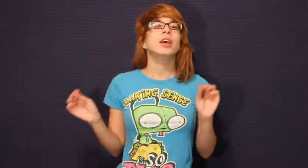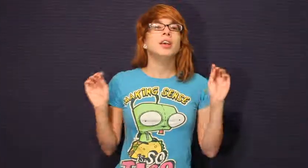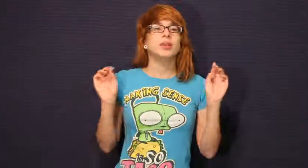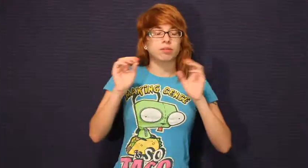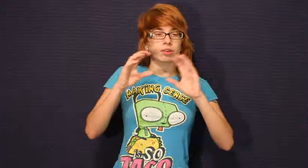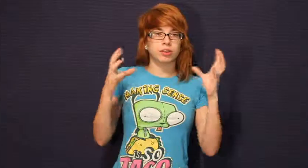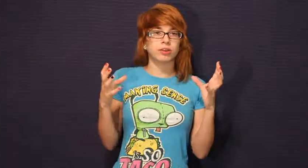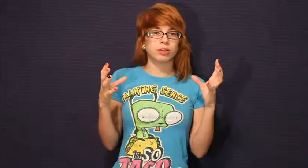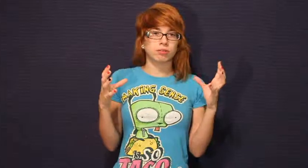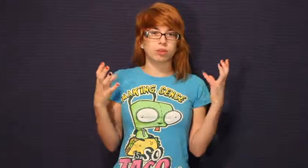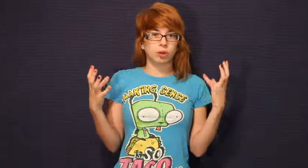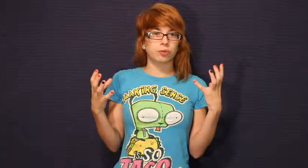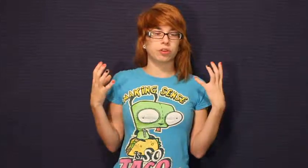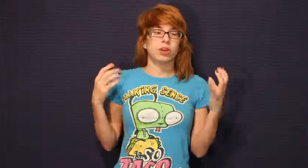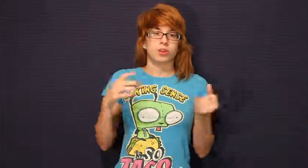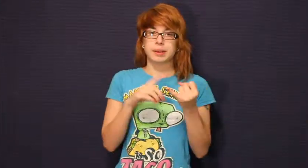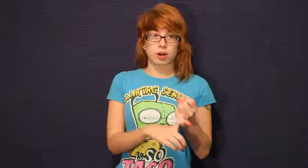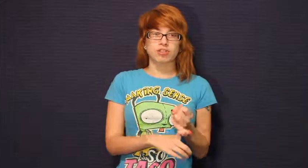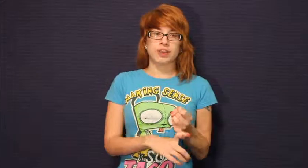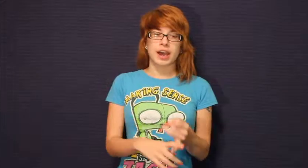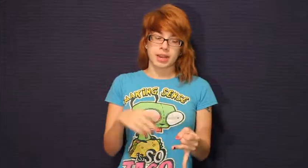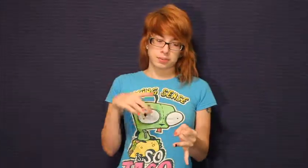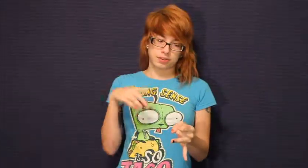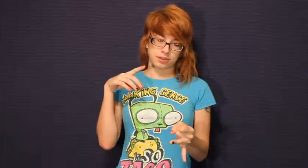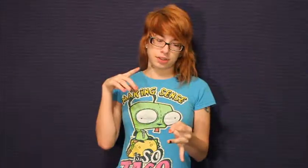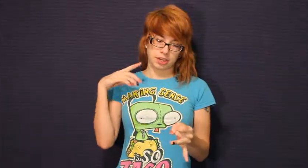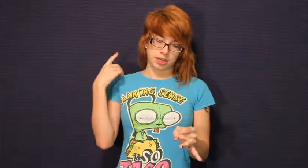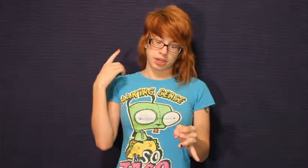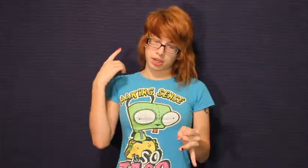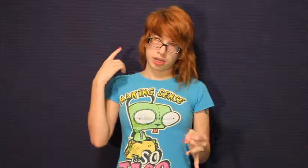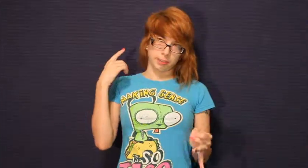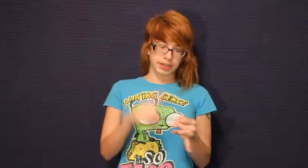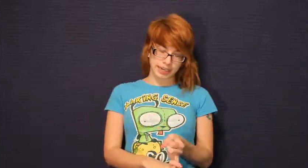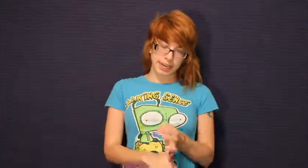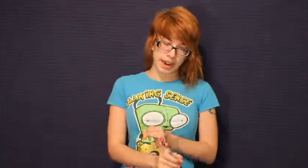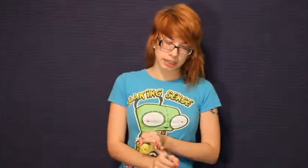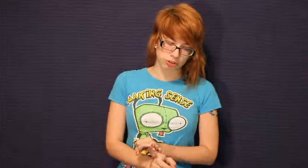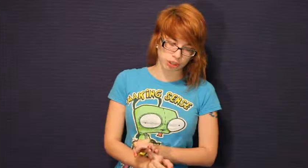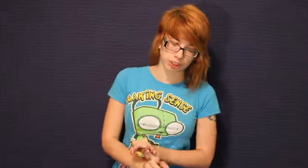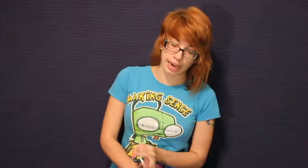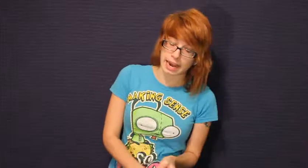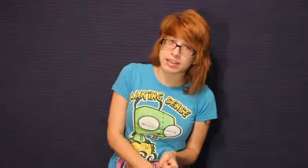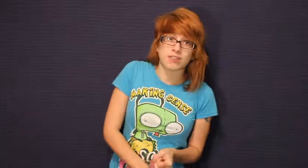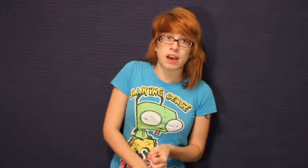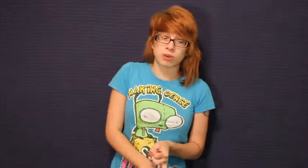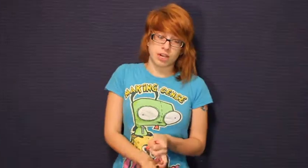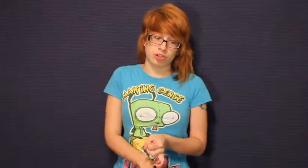different groups like March of Dimes, the Pediatric AIDS Foundation,